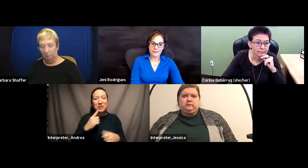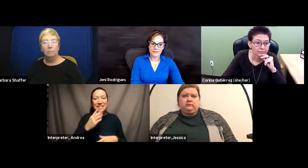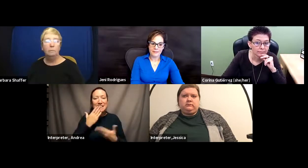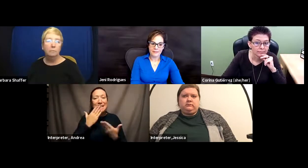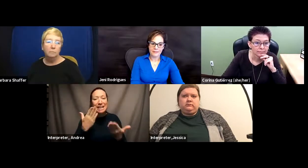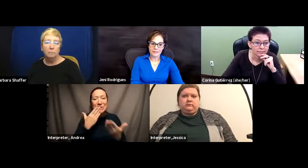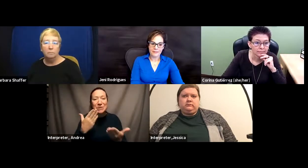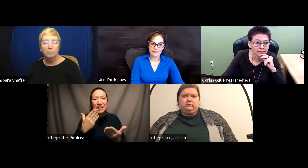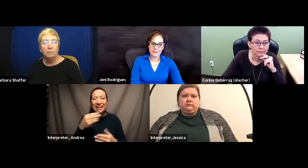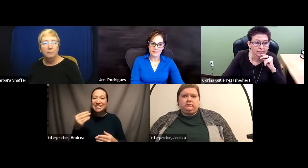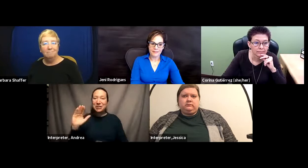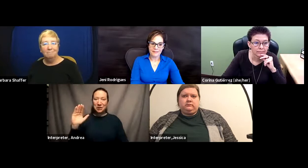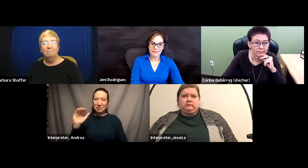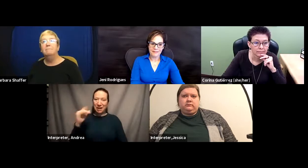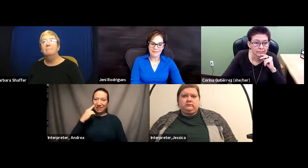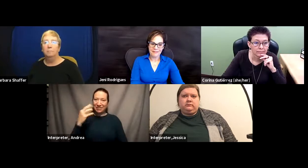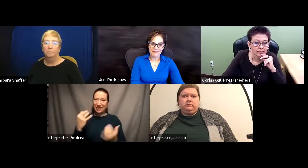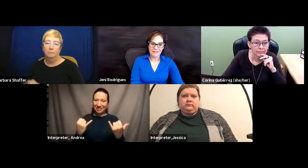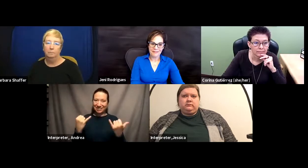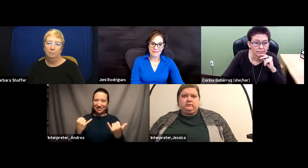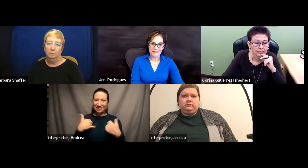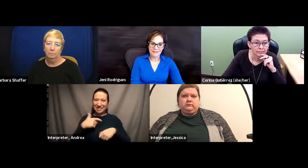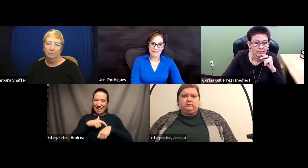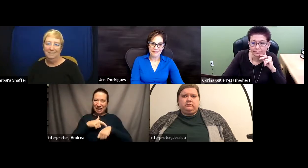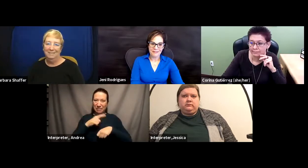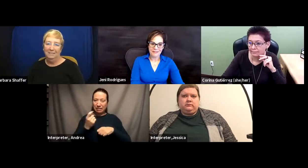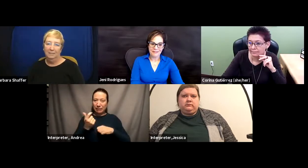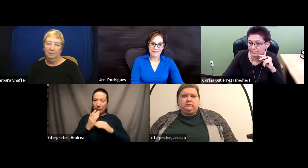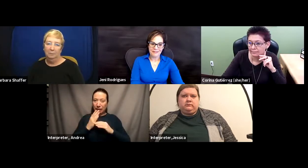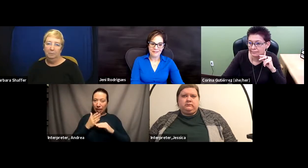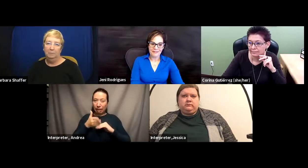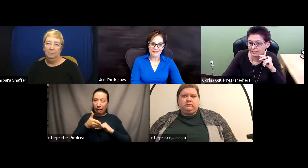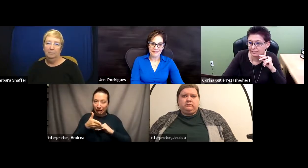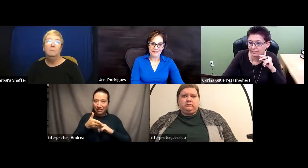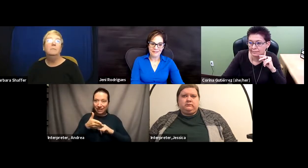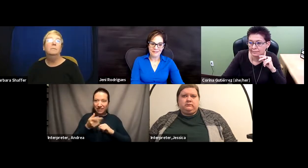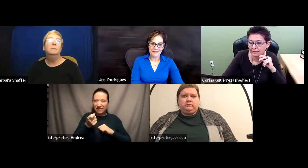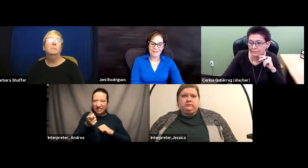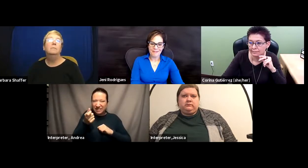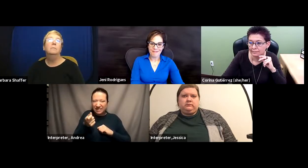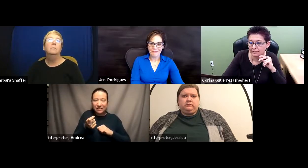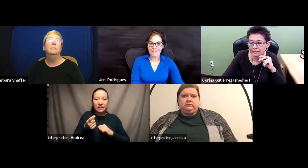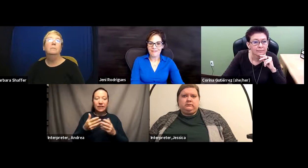goodbye for now since we have run over a little bit, but not by much. And we look forward to having